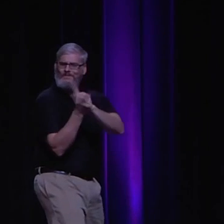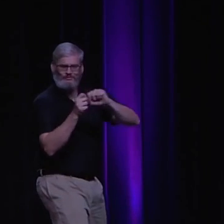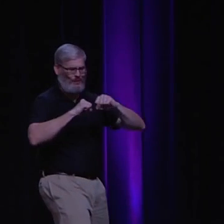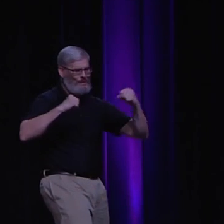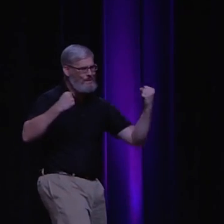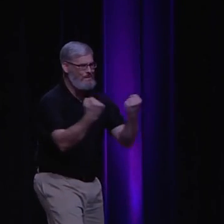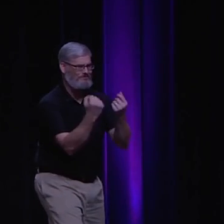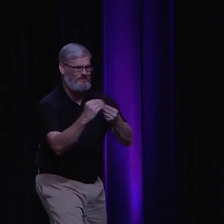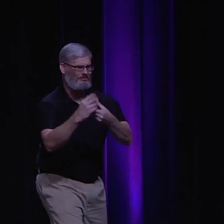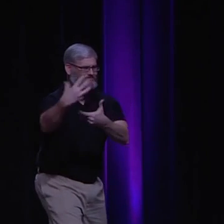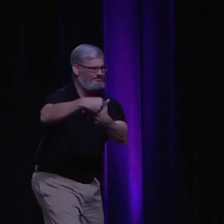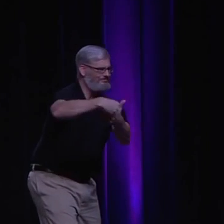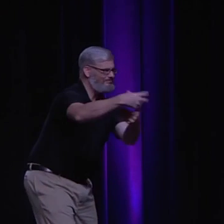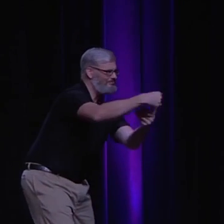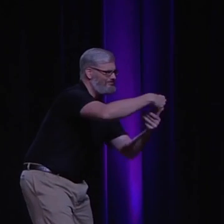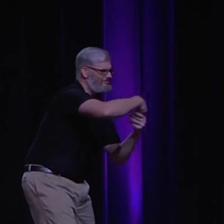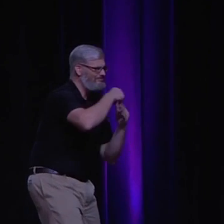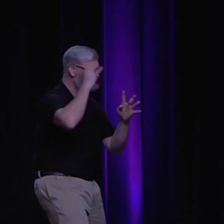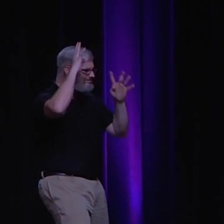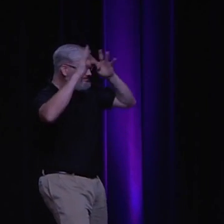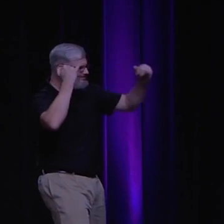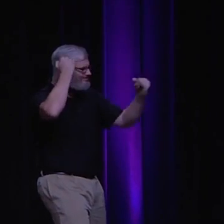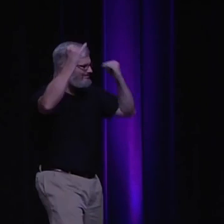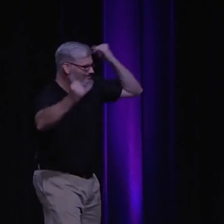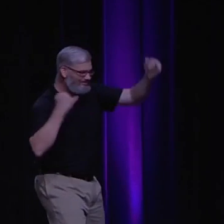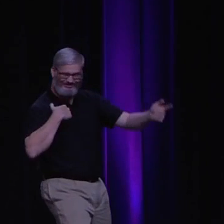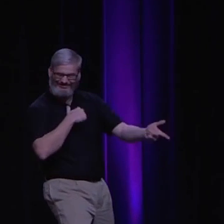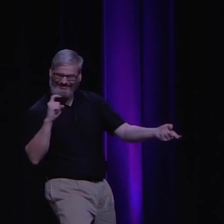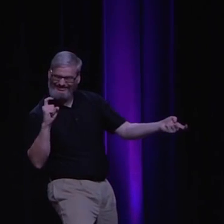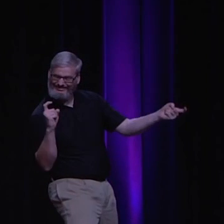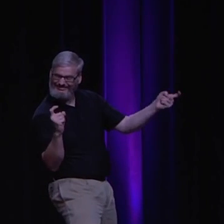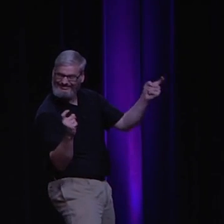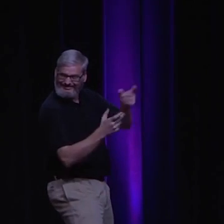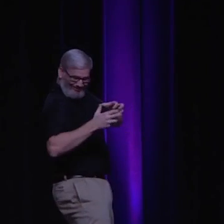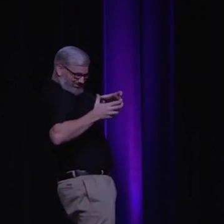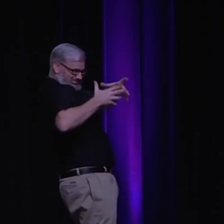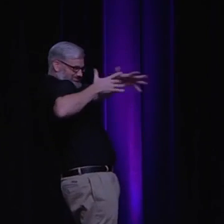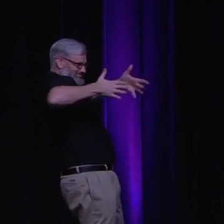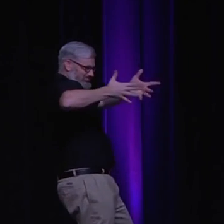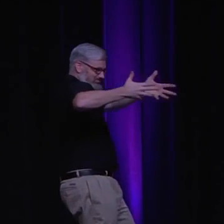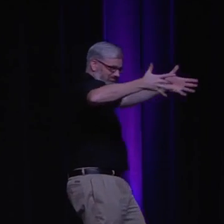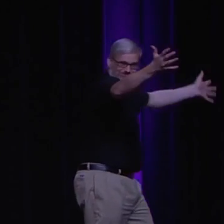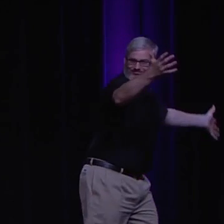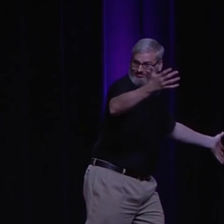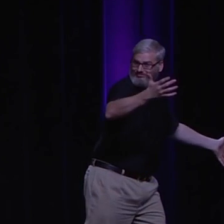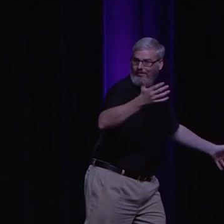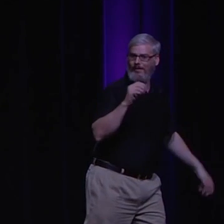ideas, with new values, values, including all of society, and shifting what has